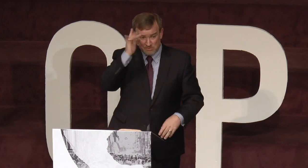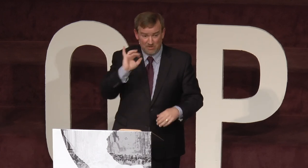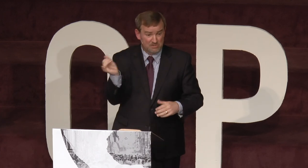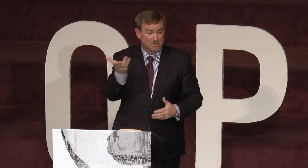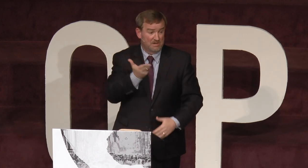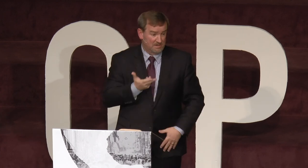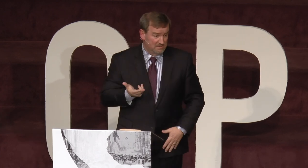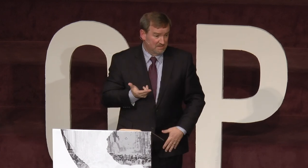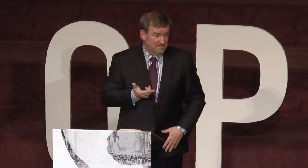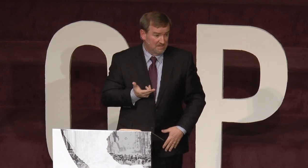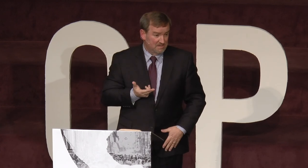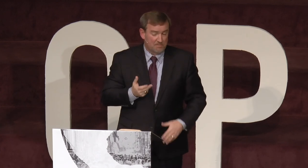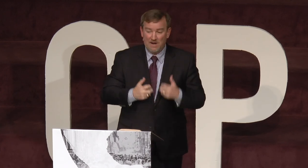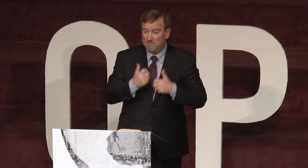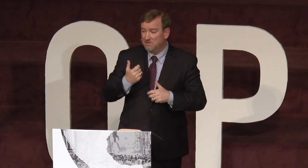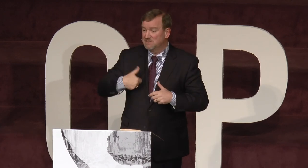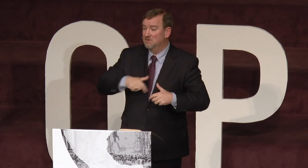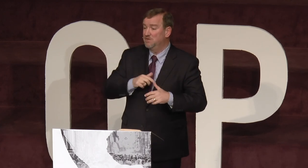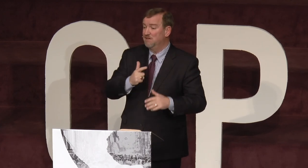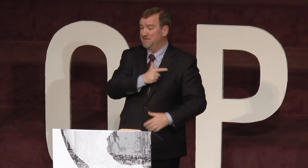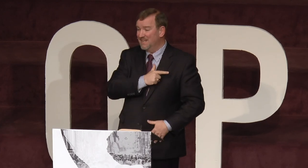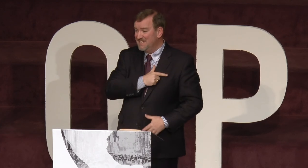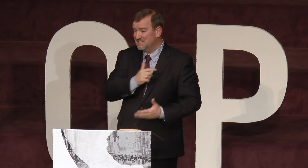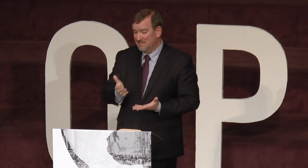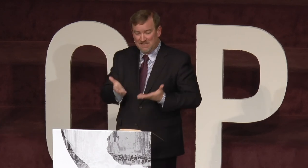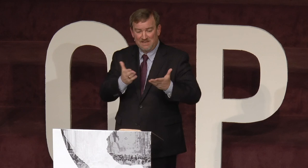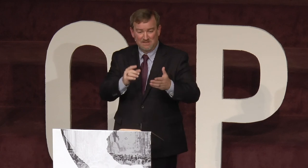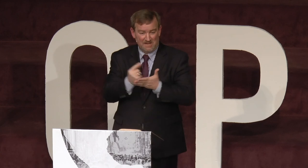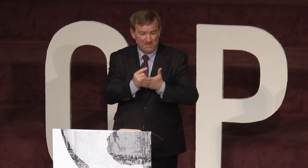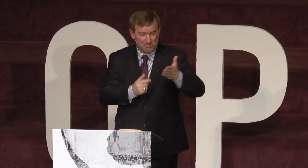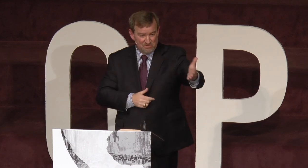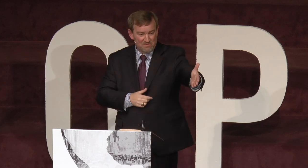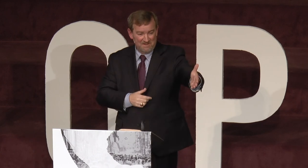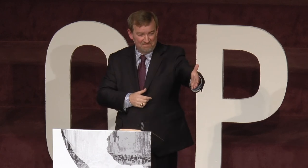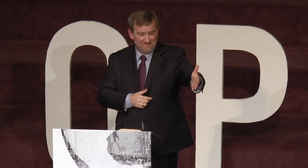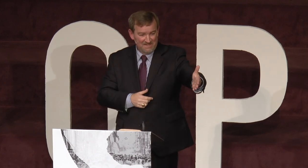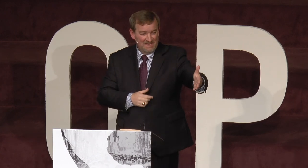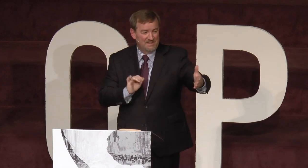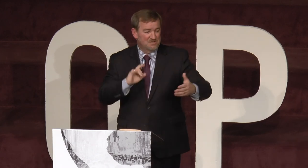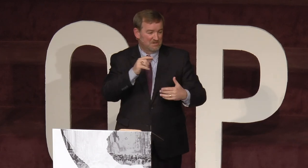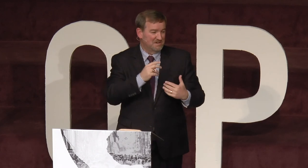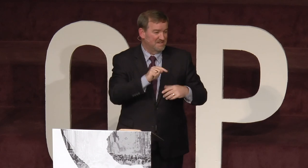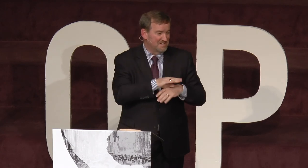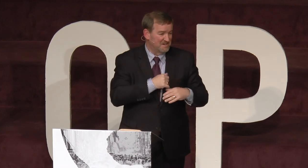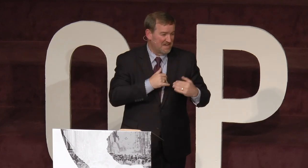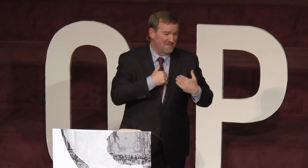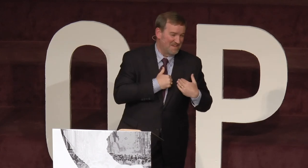smart as we are. The problem is that we have been lazy in taking the gospel to them. And that's where Terry and I have that